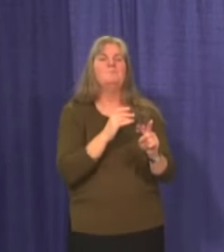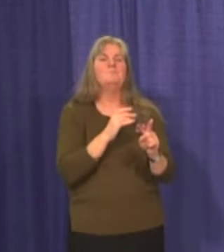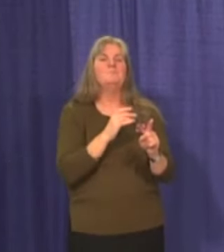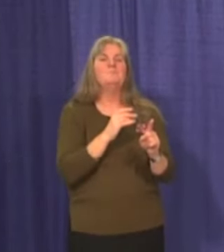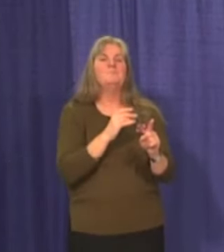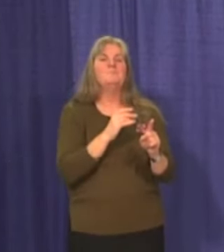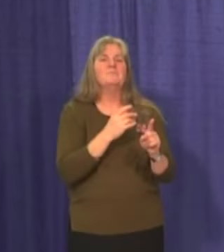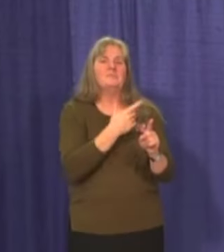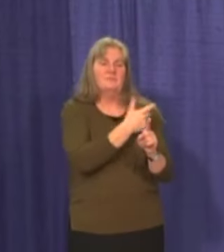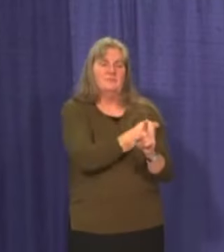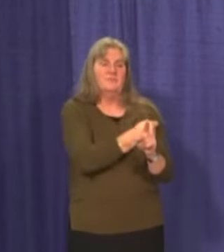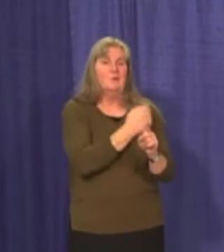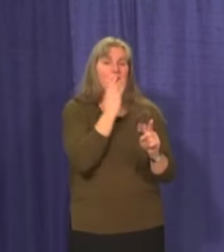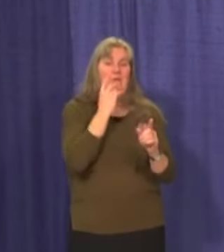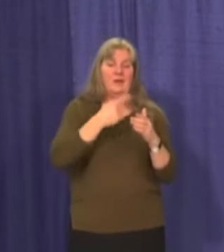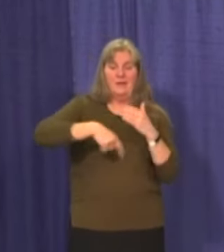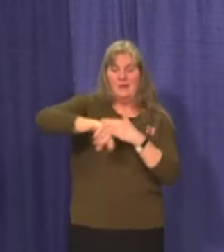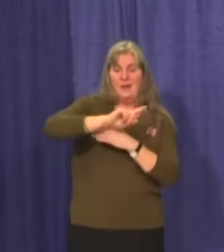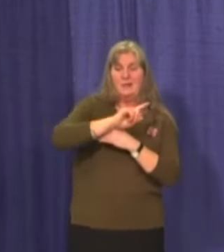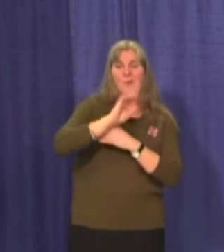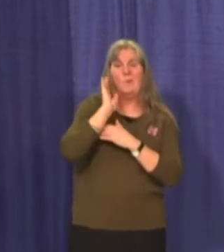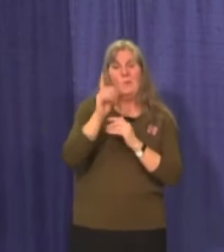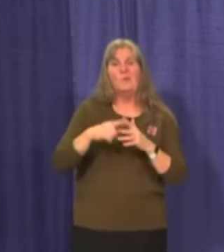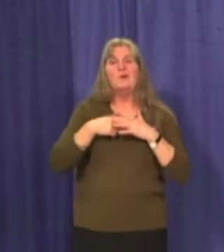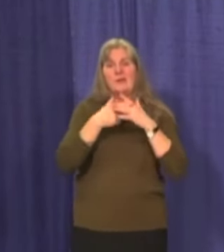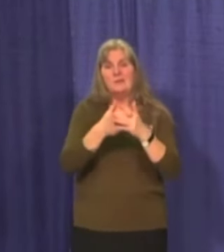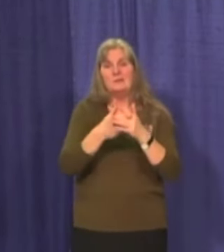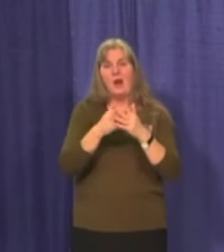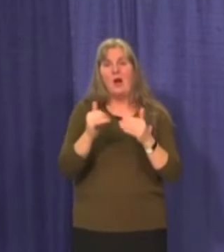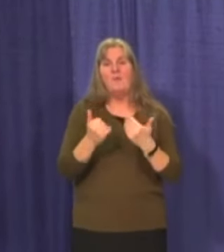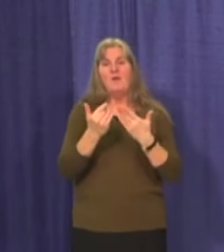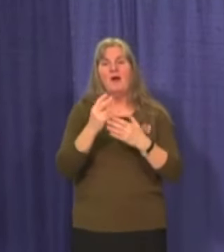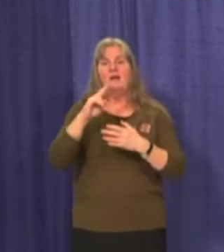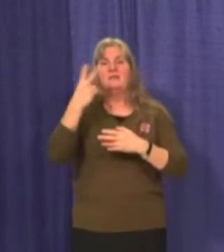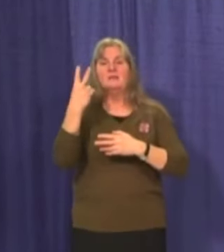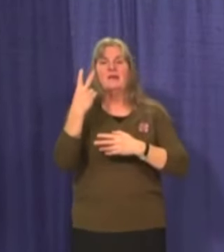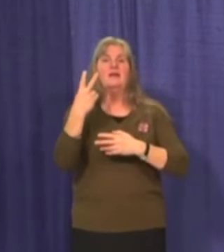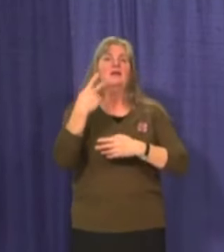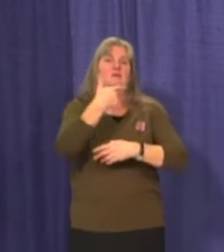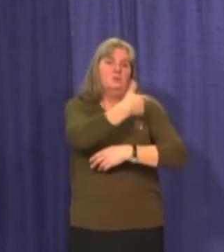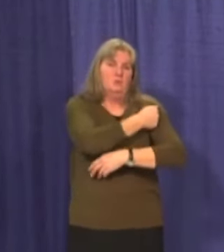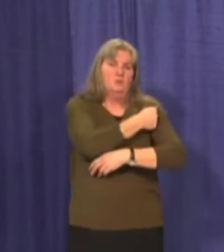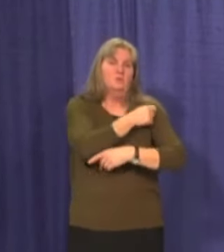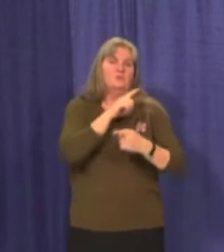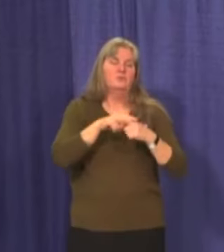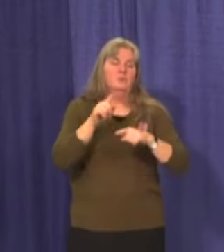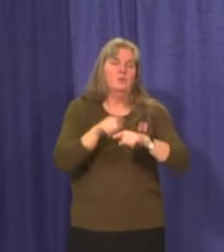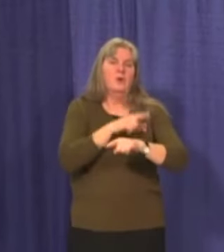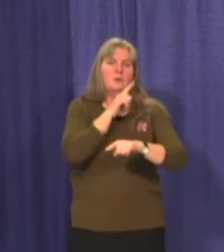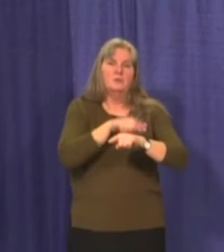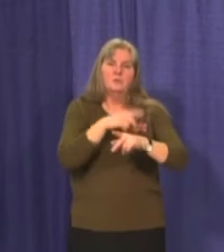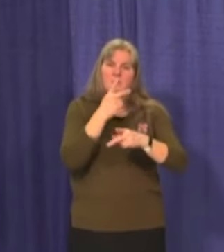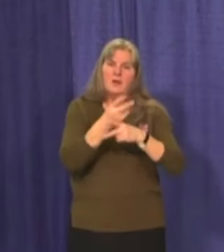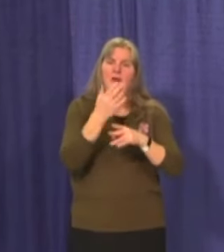Already by next week, we will begin administering the second dose to long-term care home residents and staff.